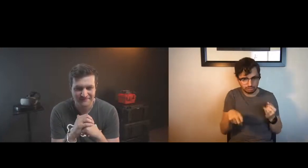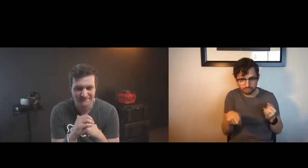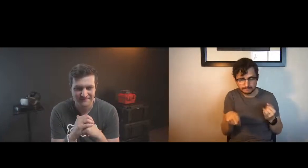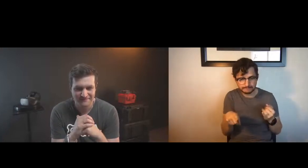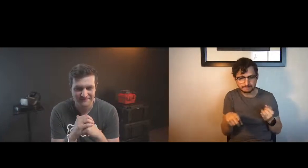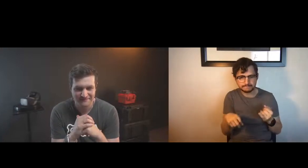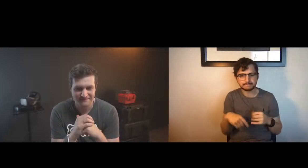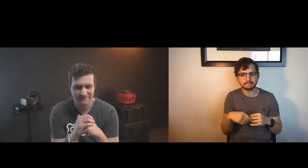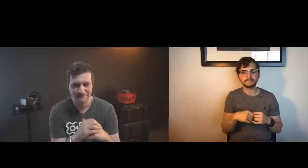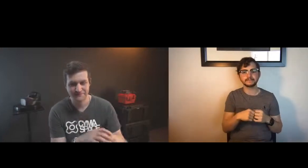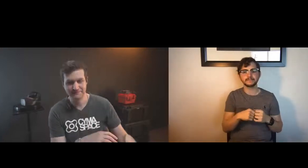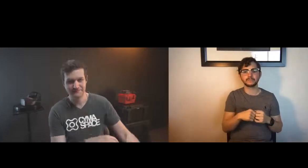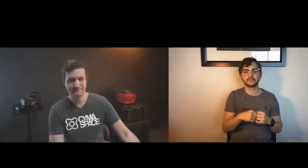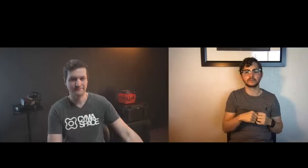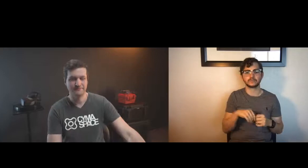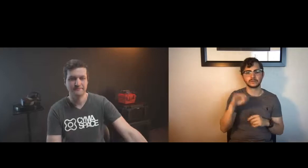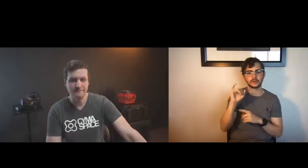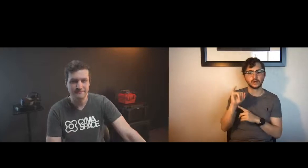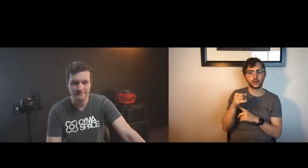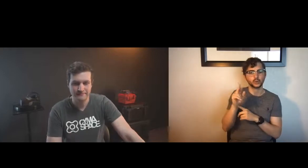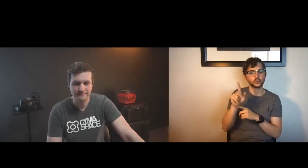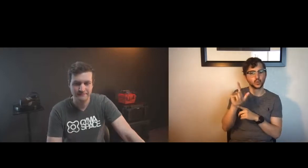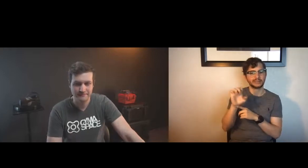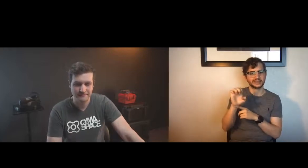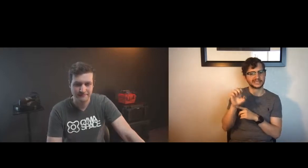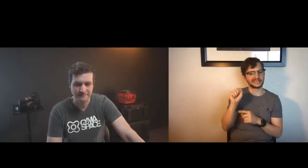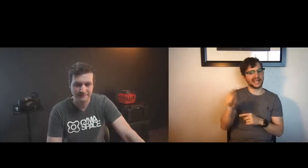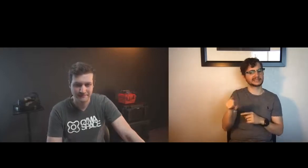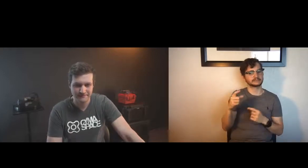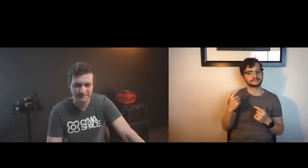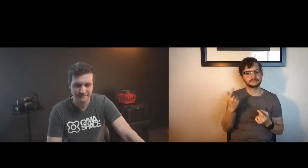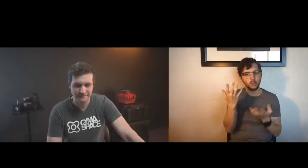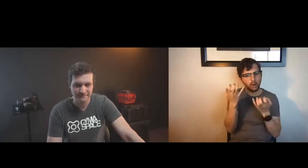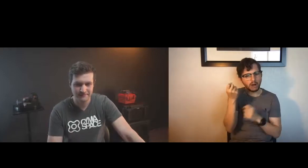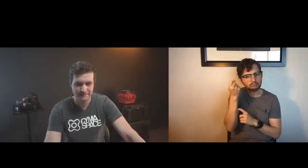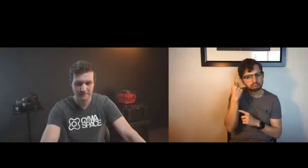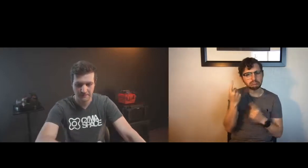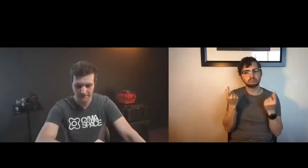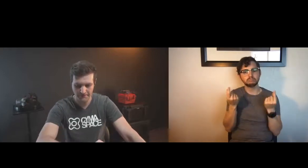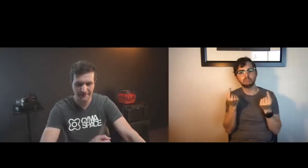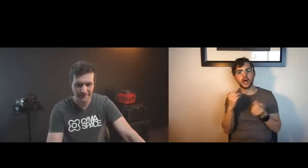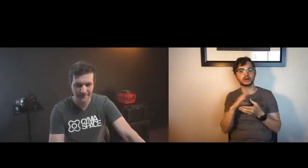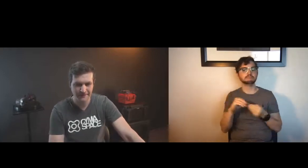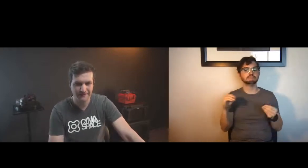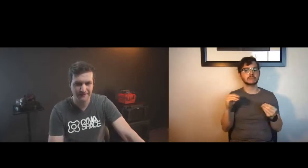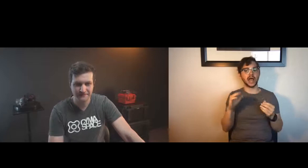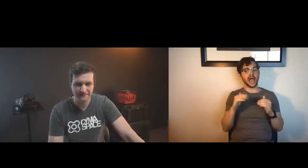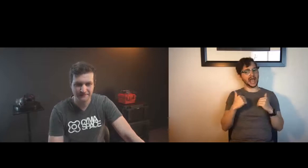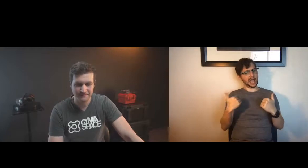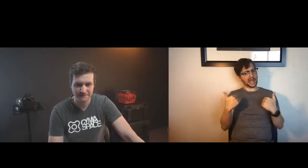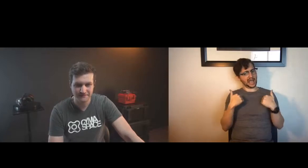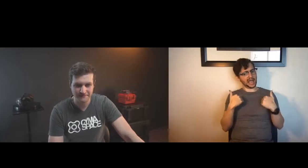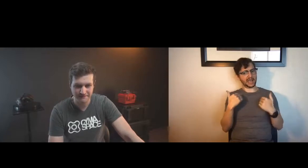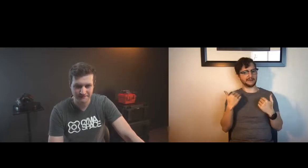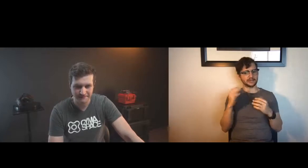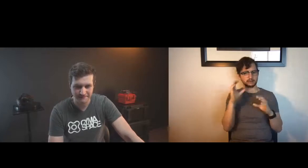what we had and thought we would choose one last question to wrap up um julie asked